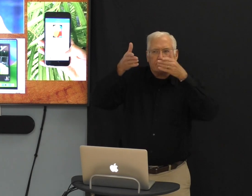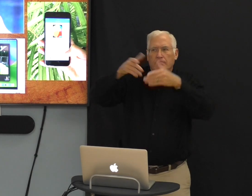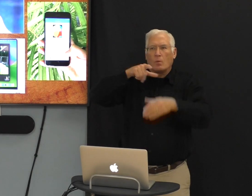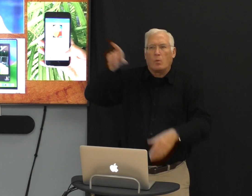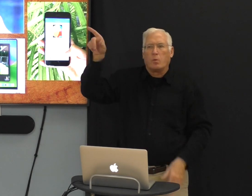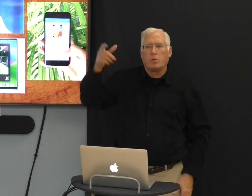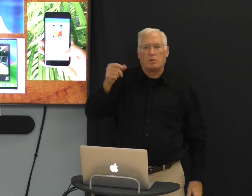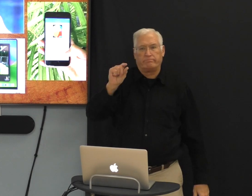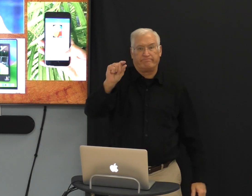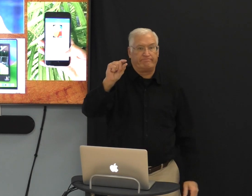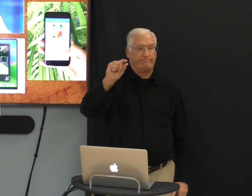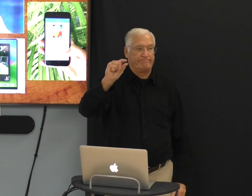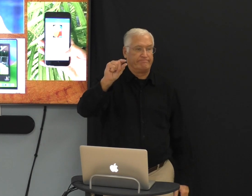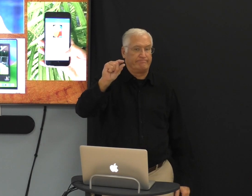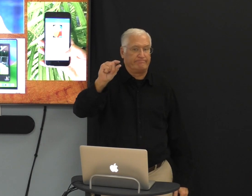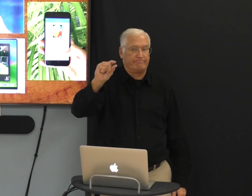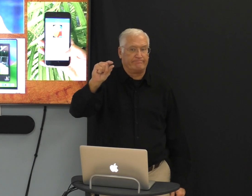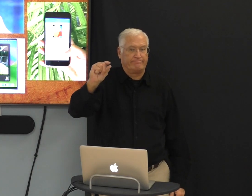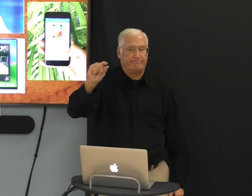Because it's don't take the time.